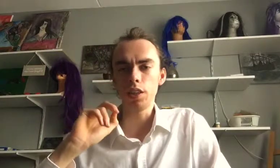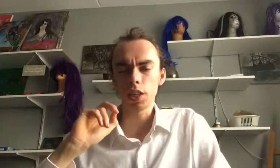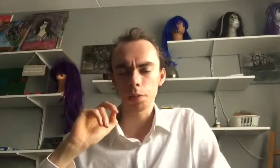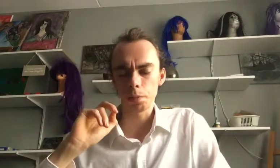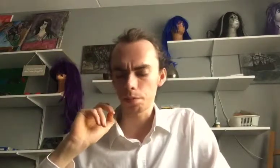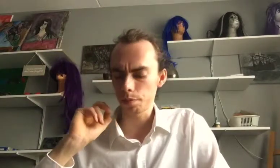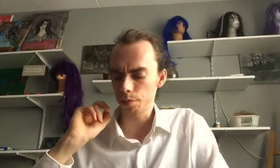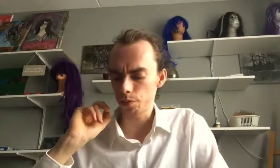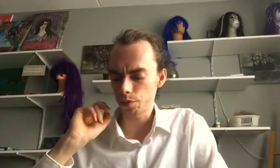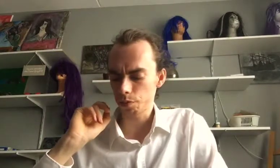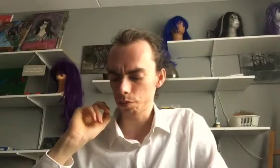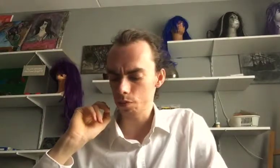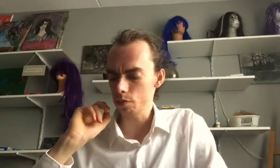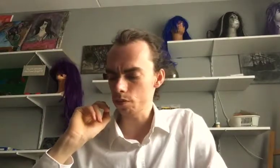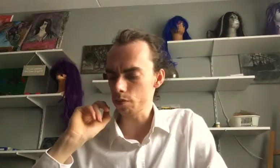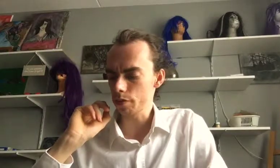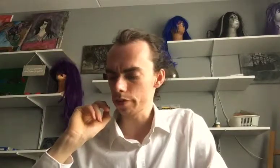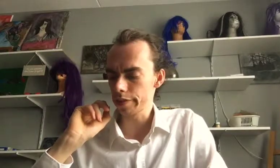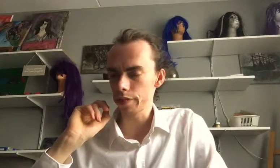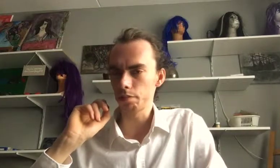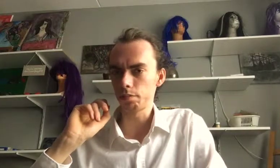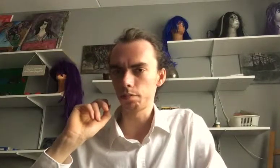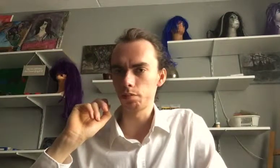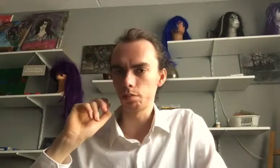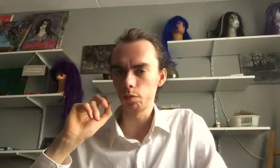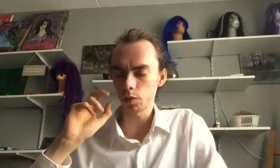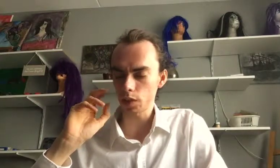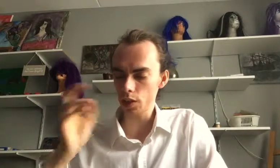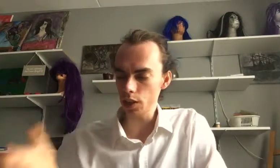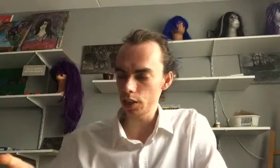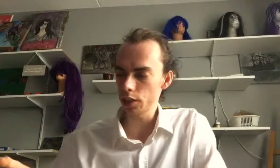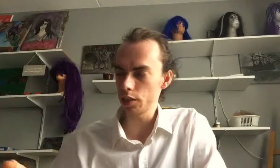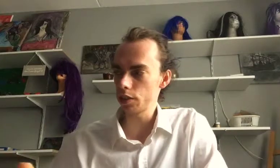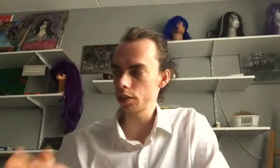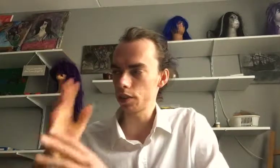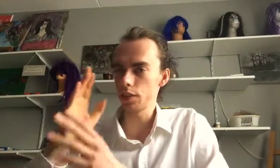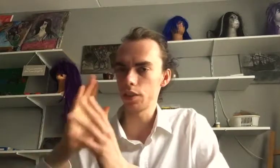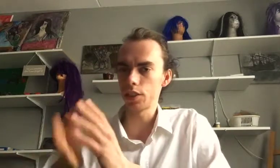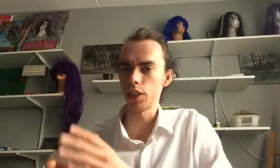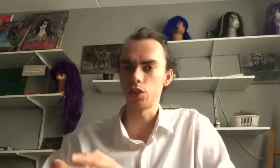cells.